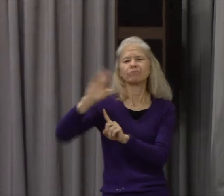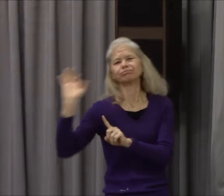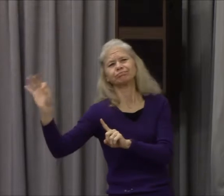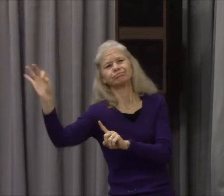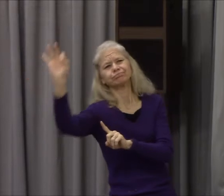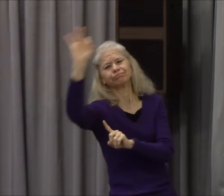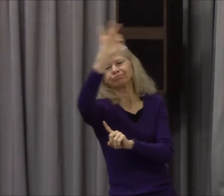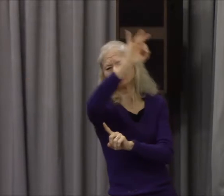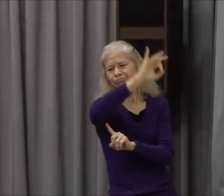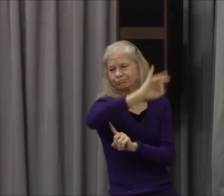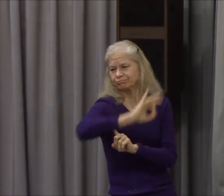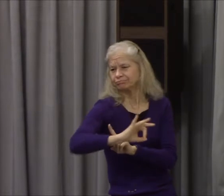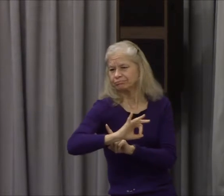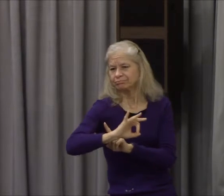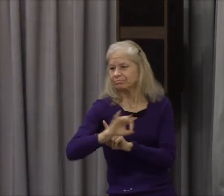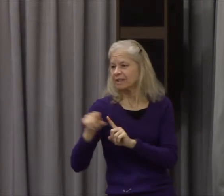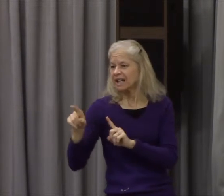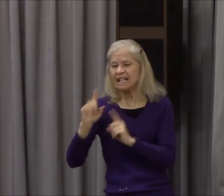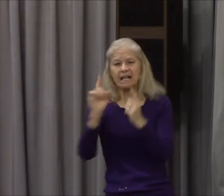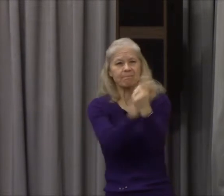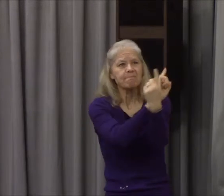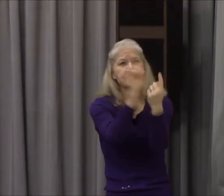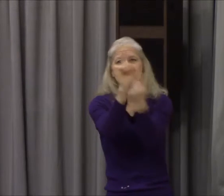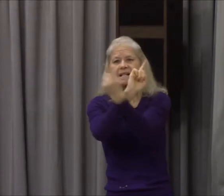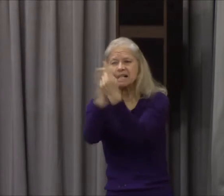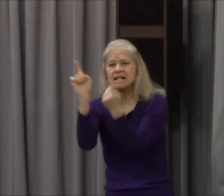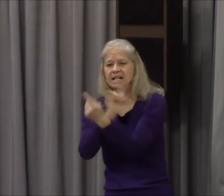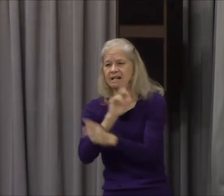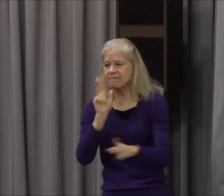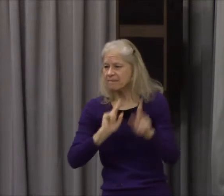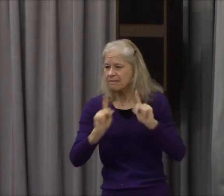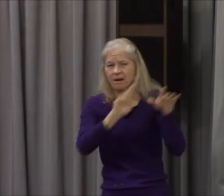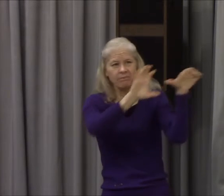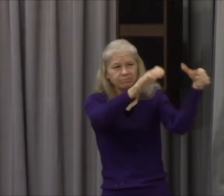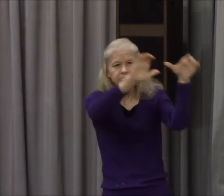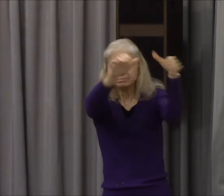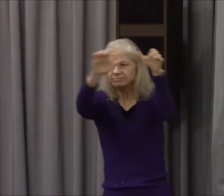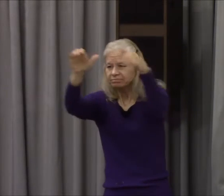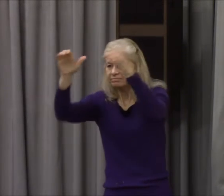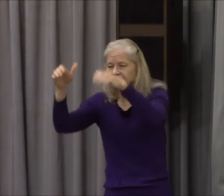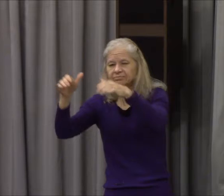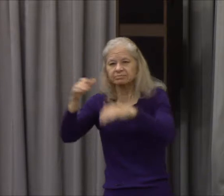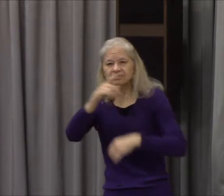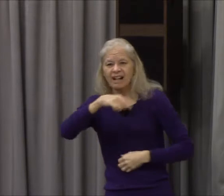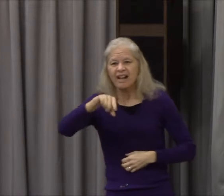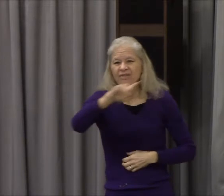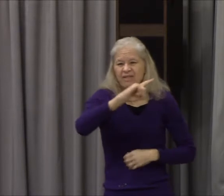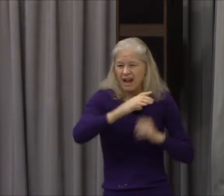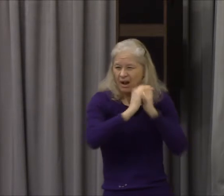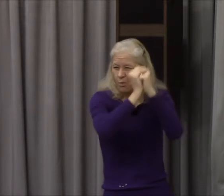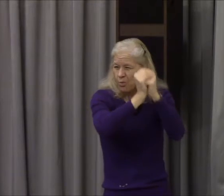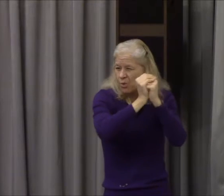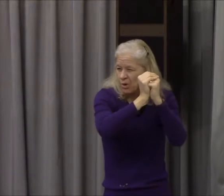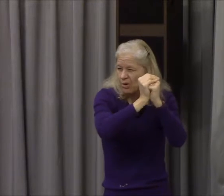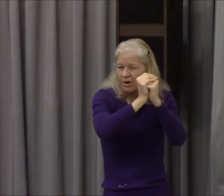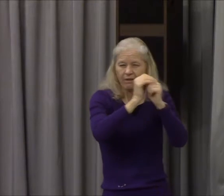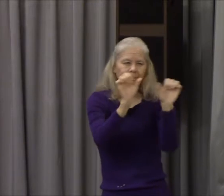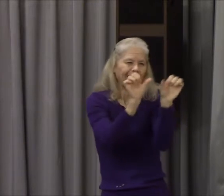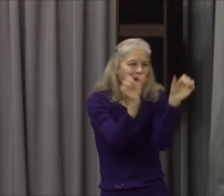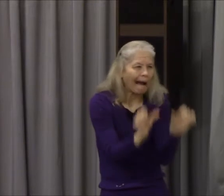were polytheistic. had many gods. We don't read too much about atheists in the